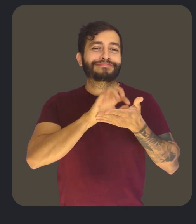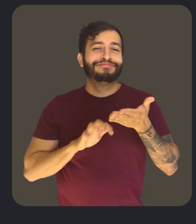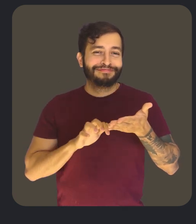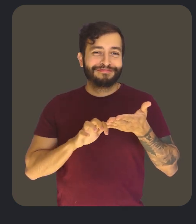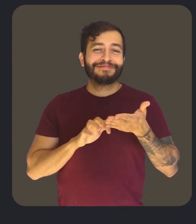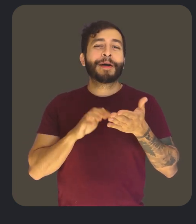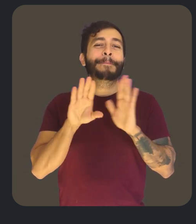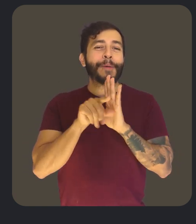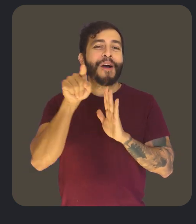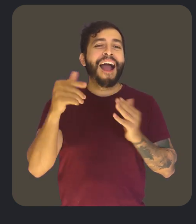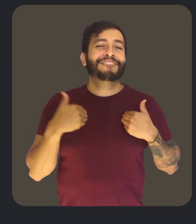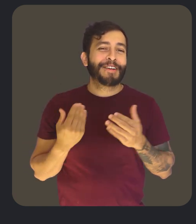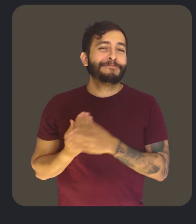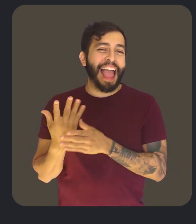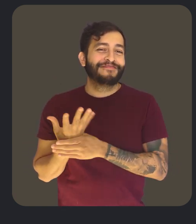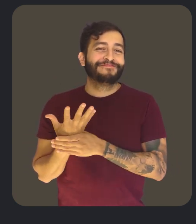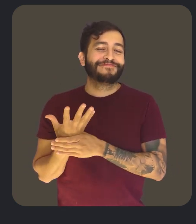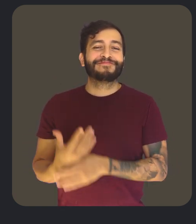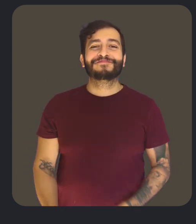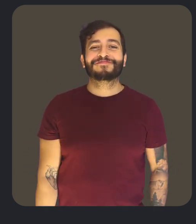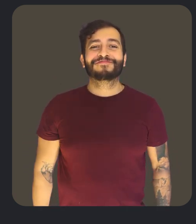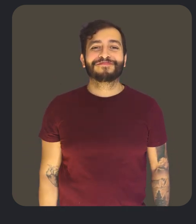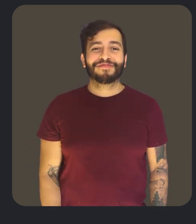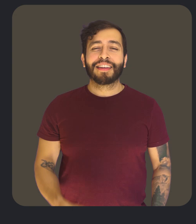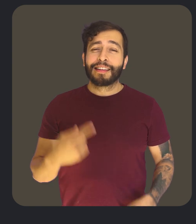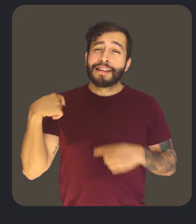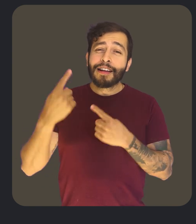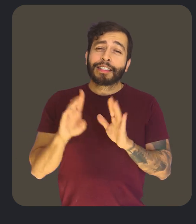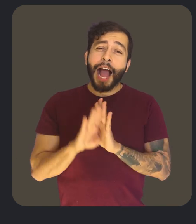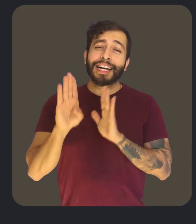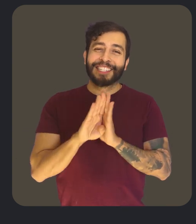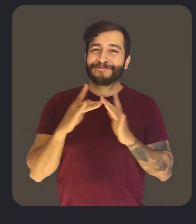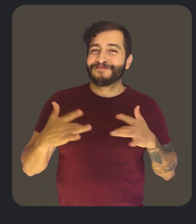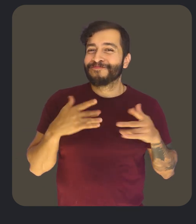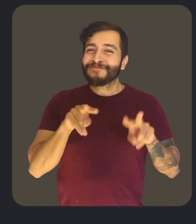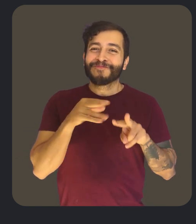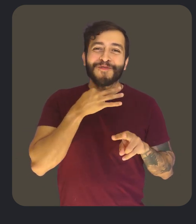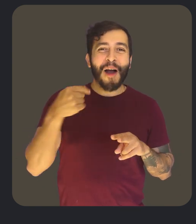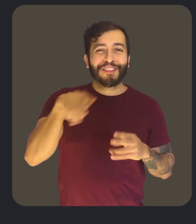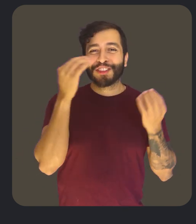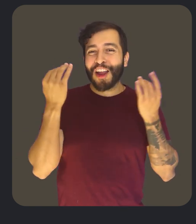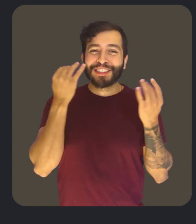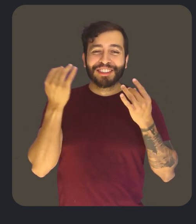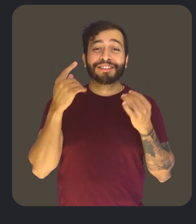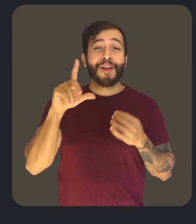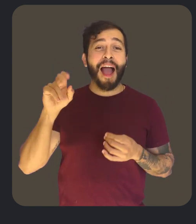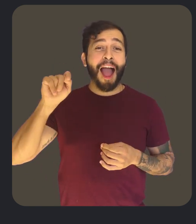you. The plants are in the background. We've spent a long time developing this and are excited to hear your impressions. We'll link to